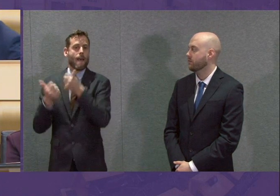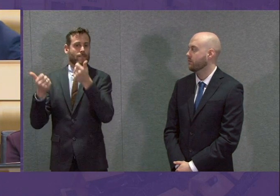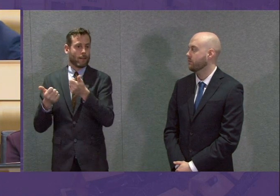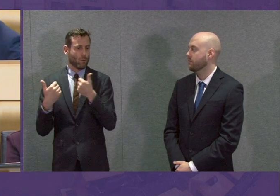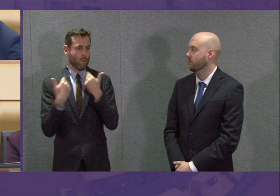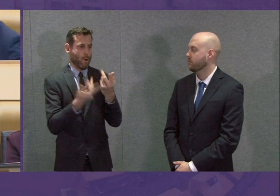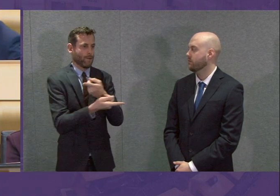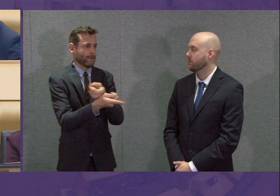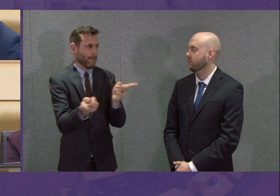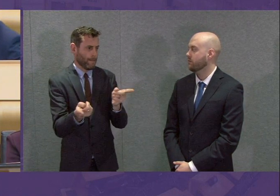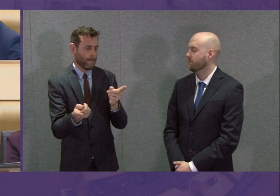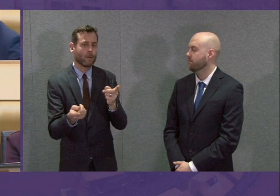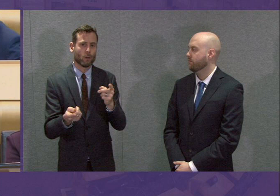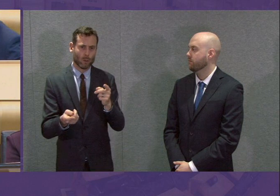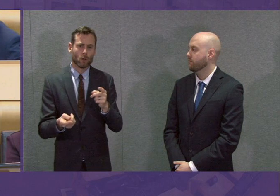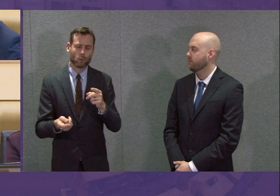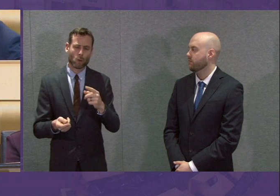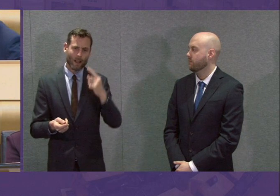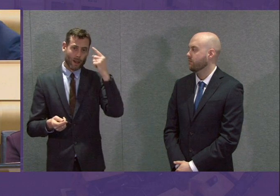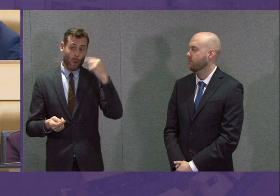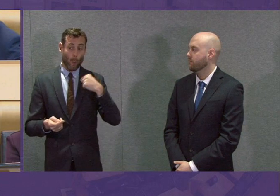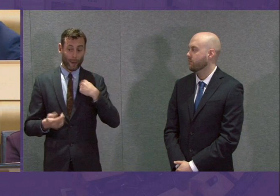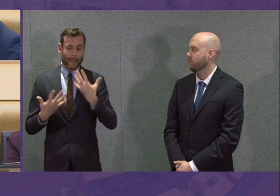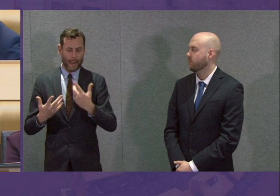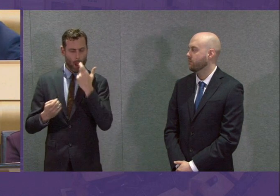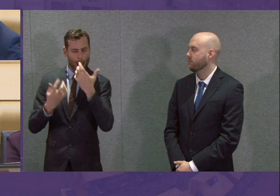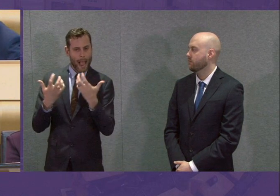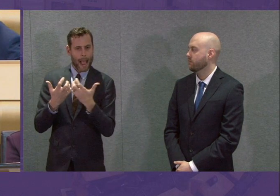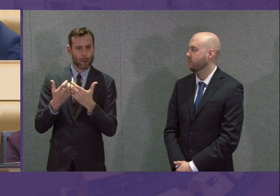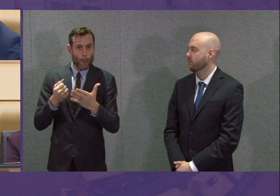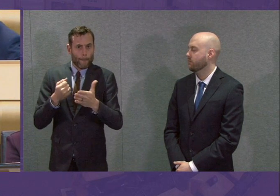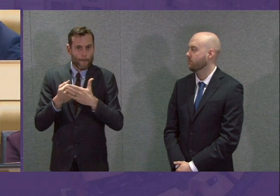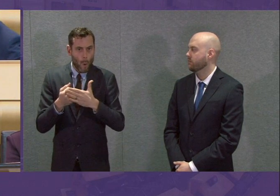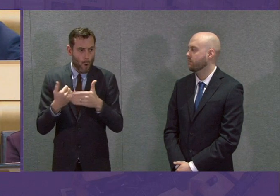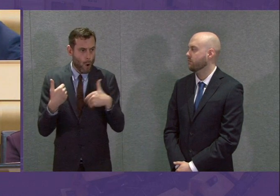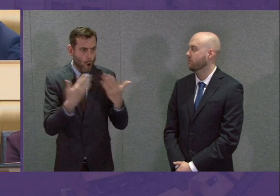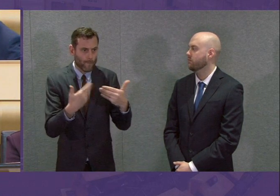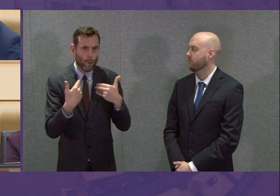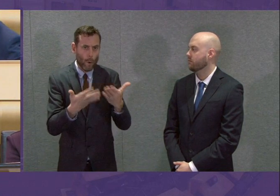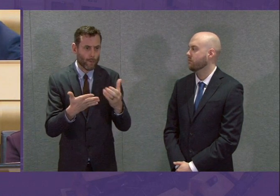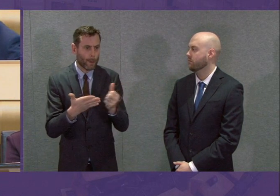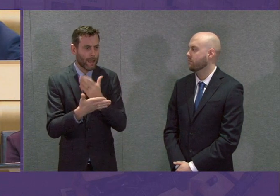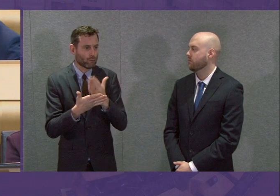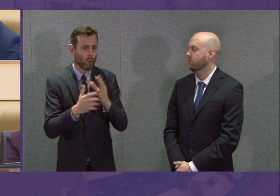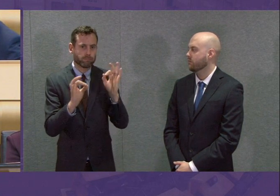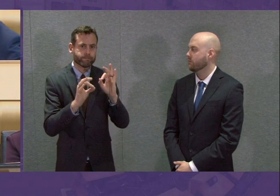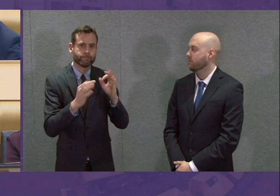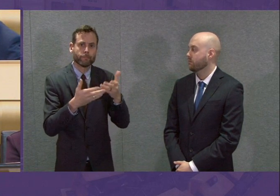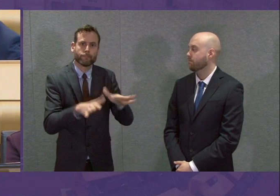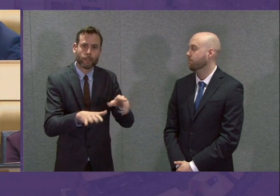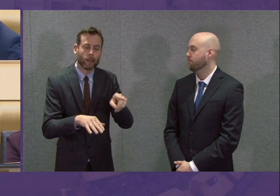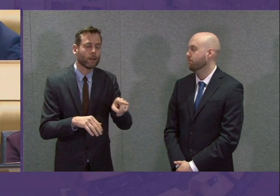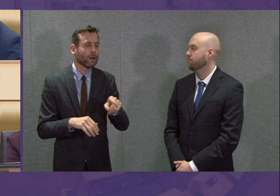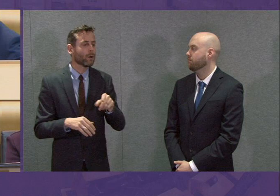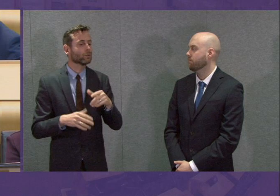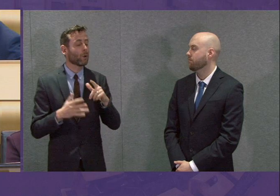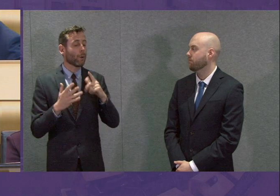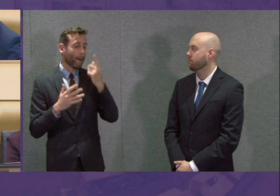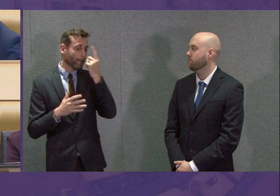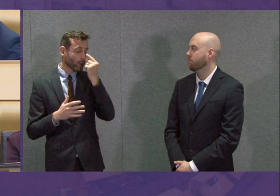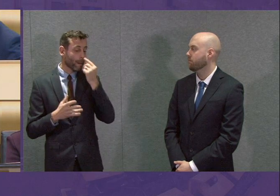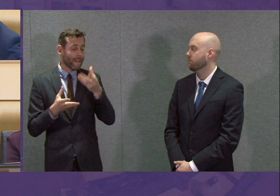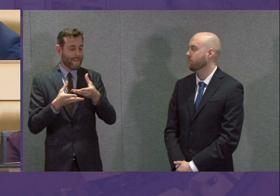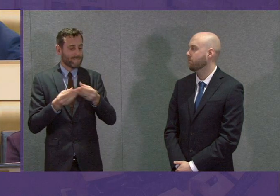at how they can increase this capacity further in the days to come, including through the use of hotels and perhaps vacant student accommodation.